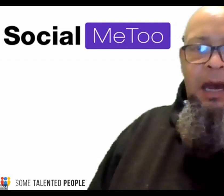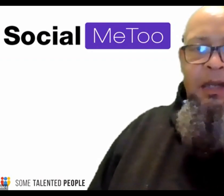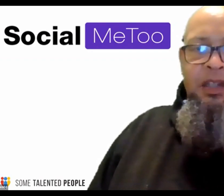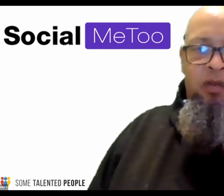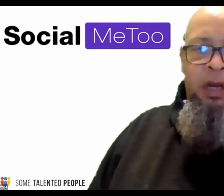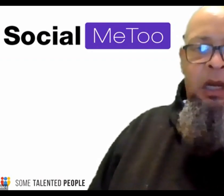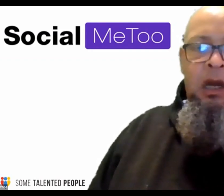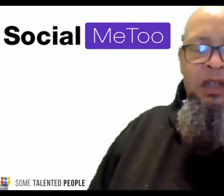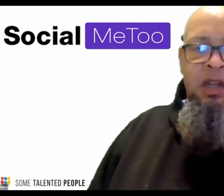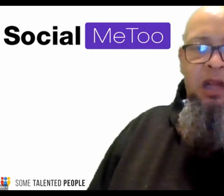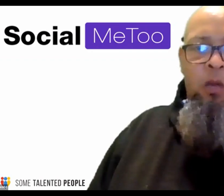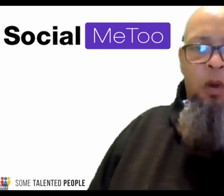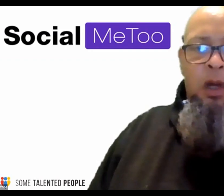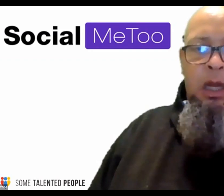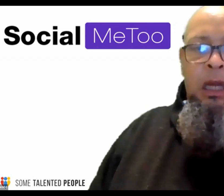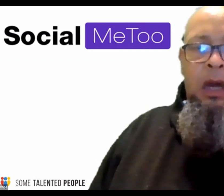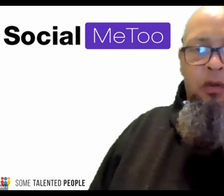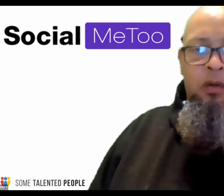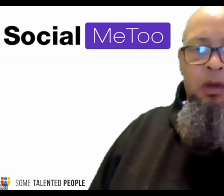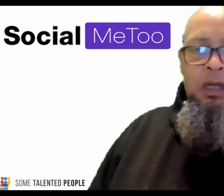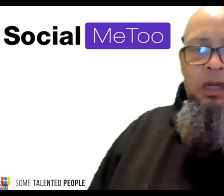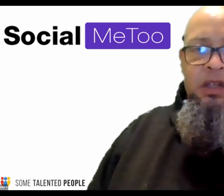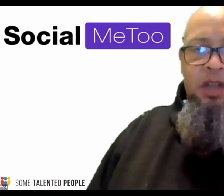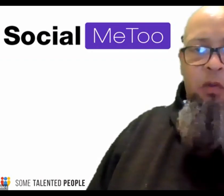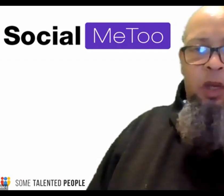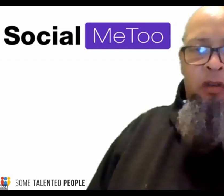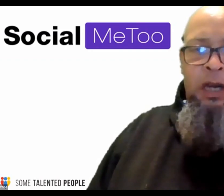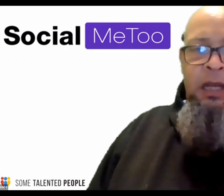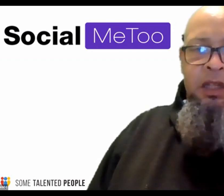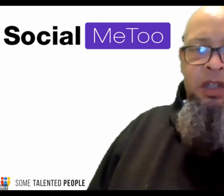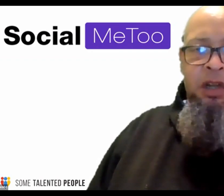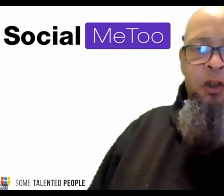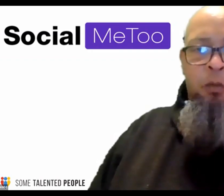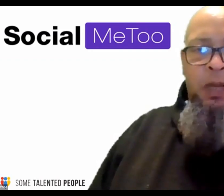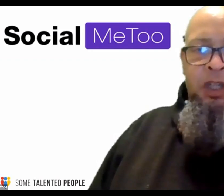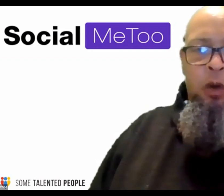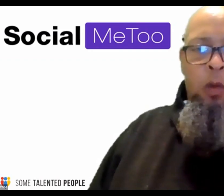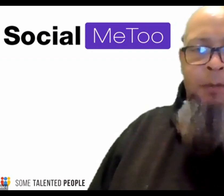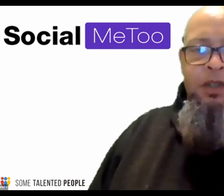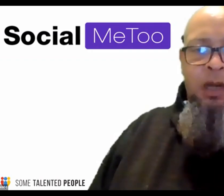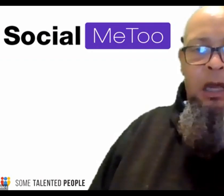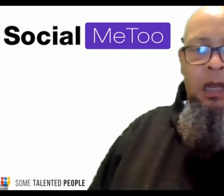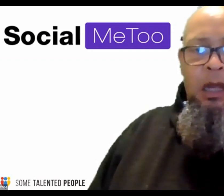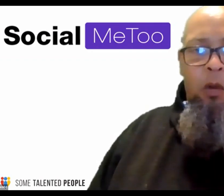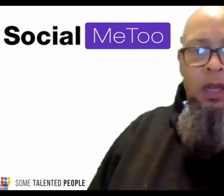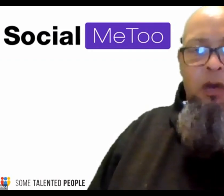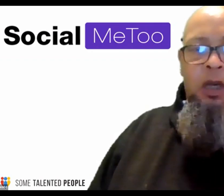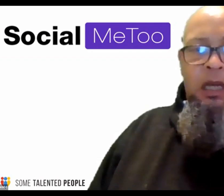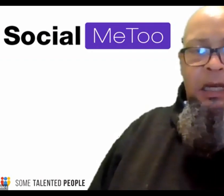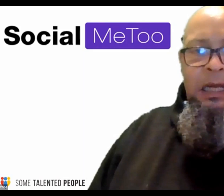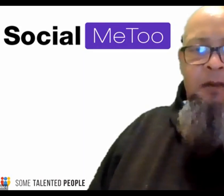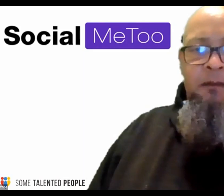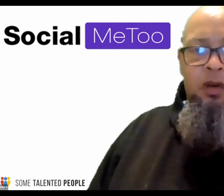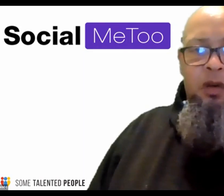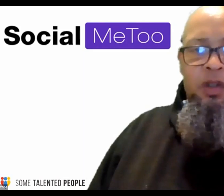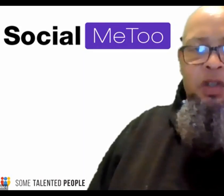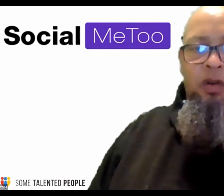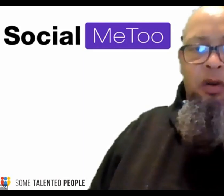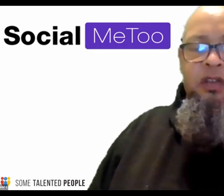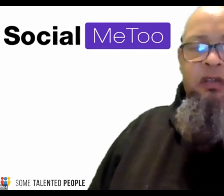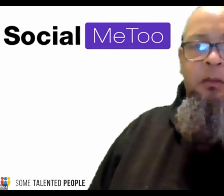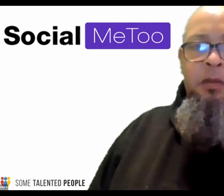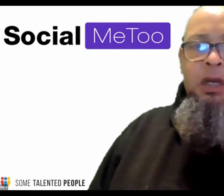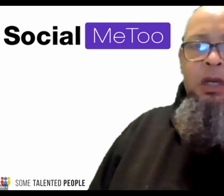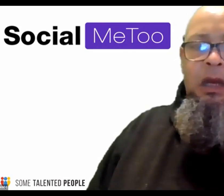and to realize that they weren't alone so we created the social media website where you can leave your